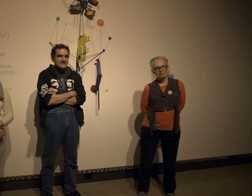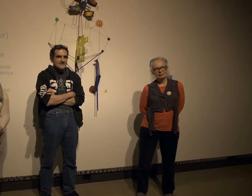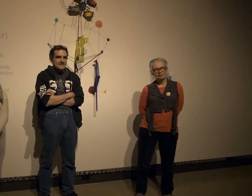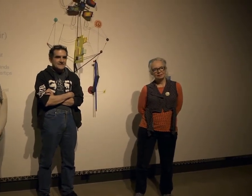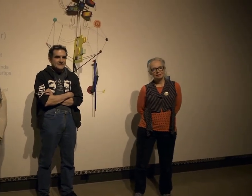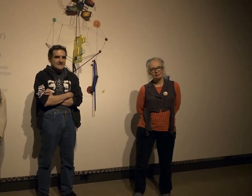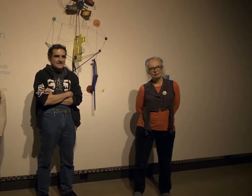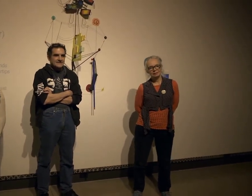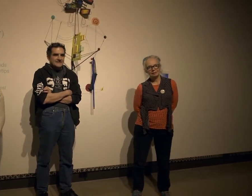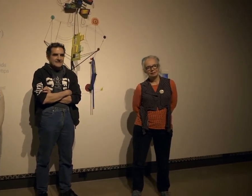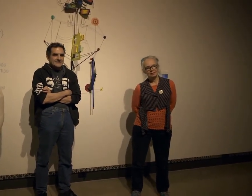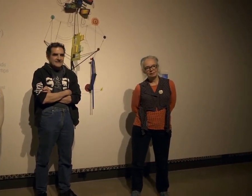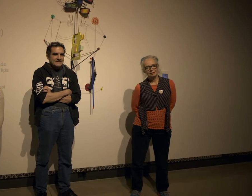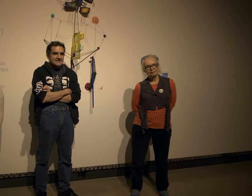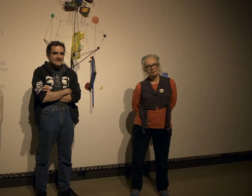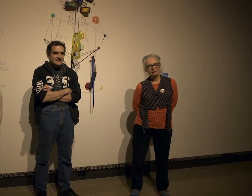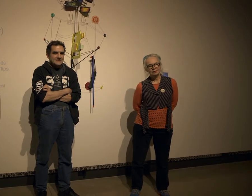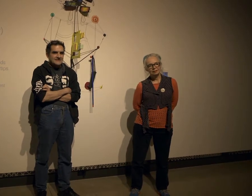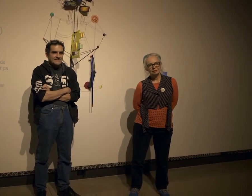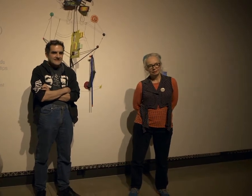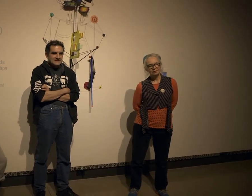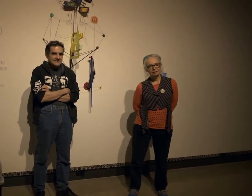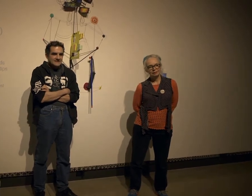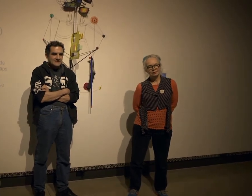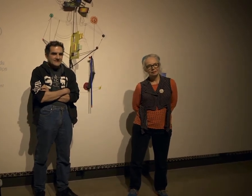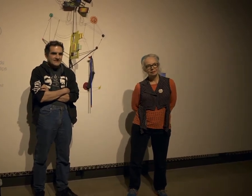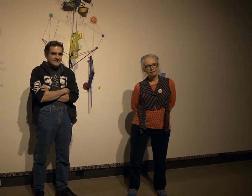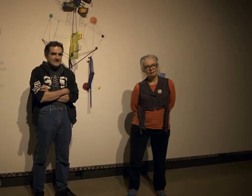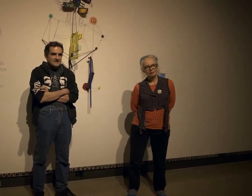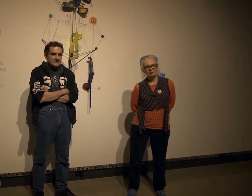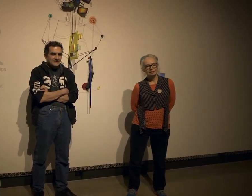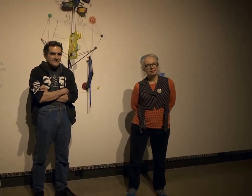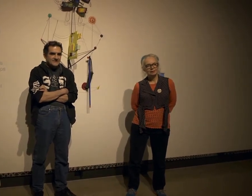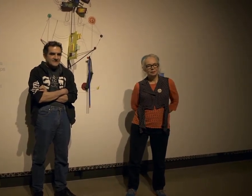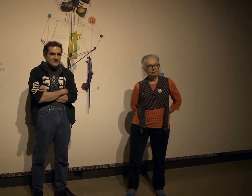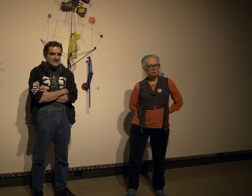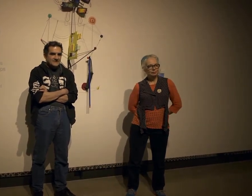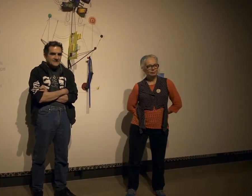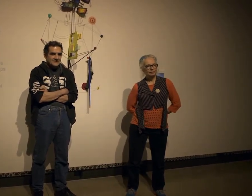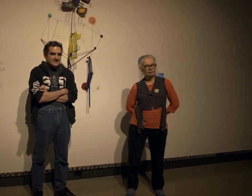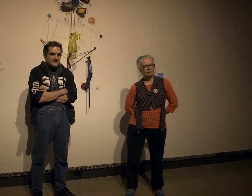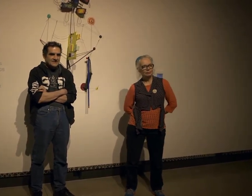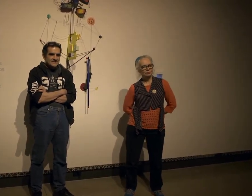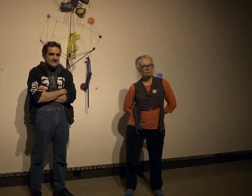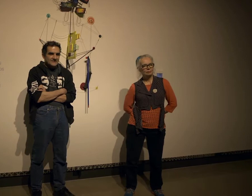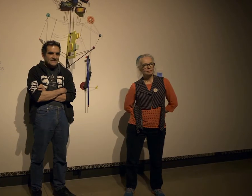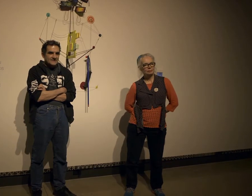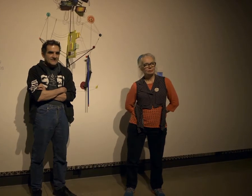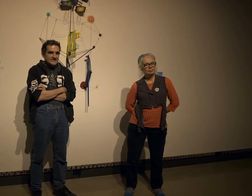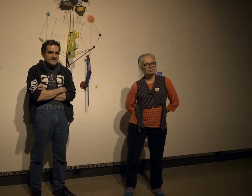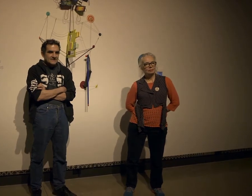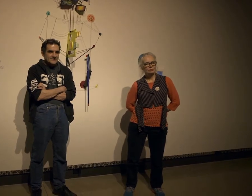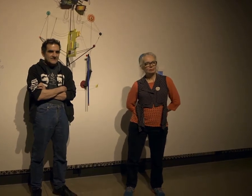initially coming up with the concept for this exhibition did you think to incorporate sign